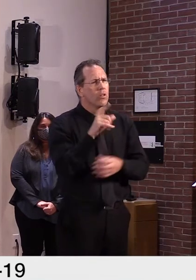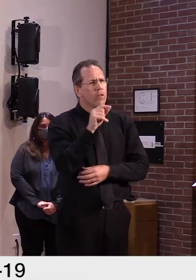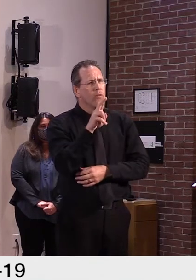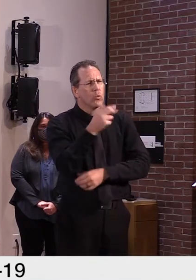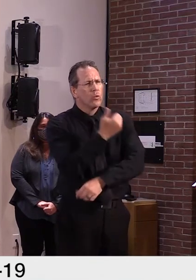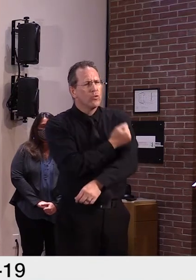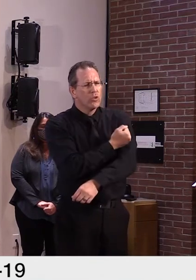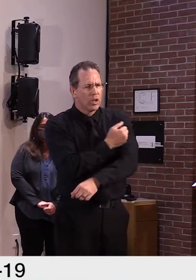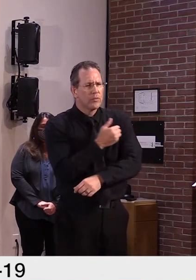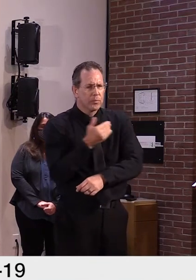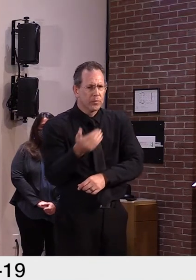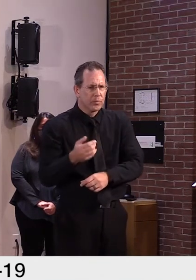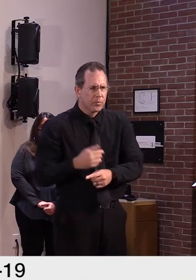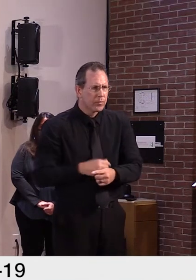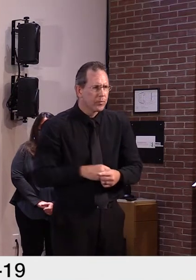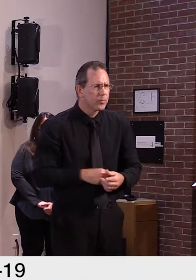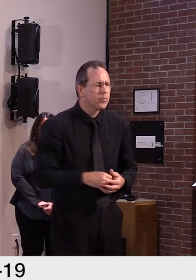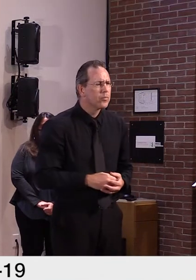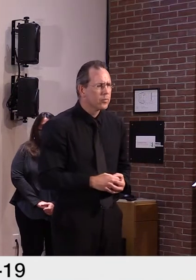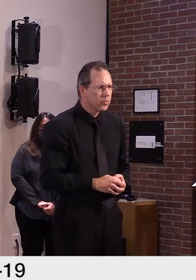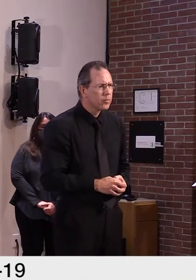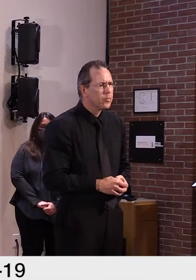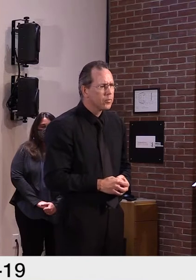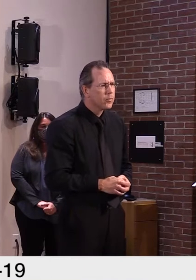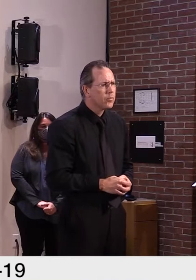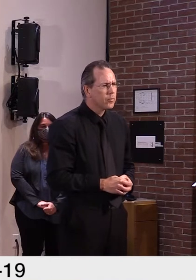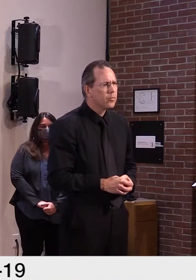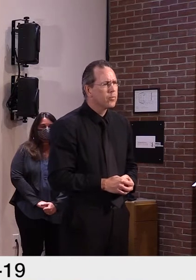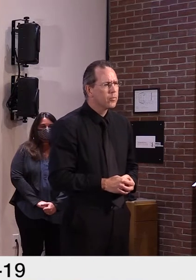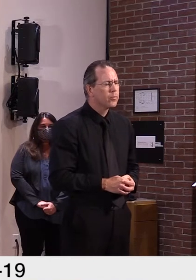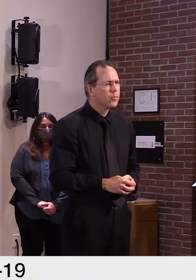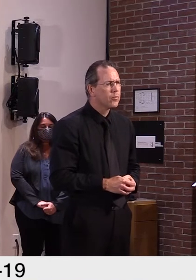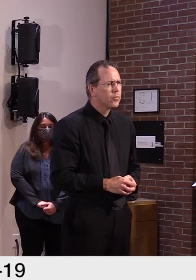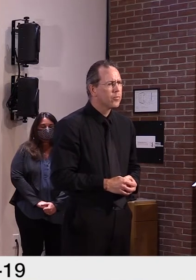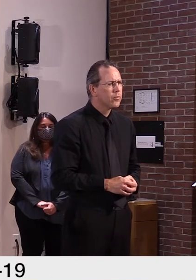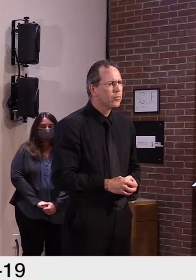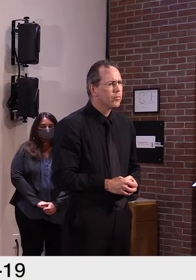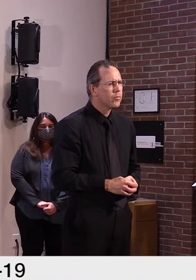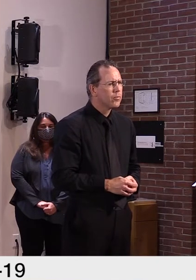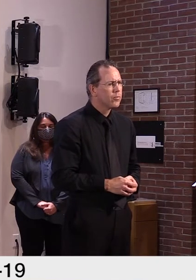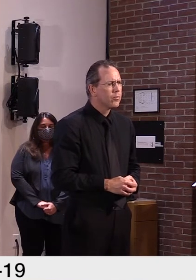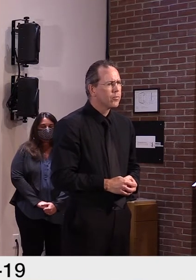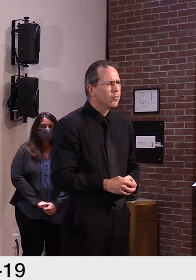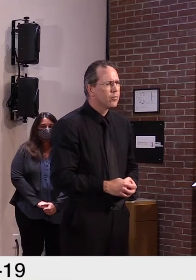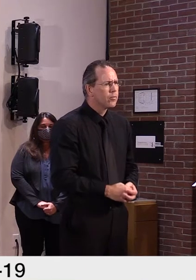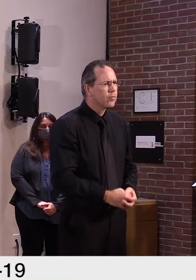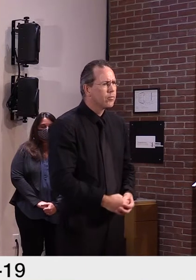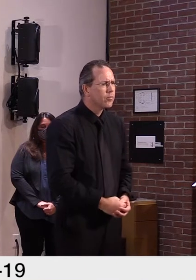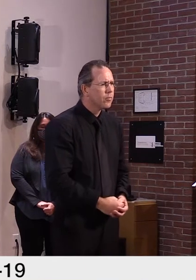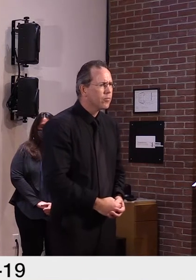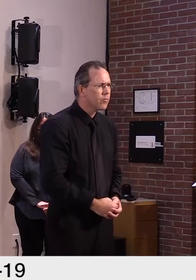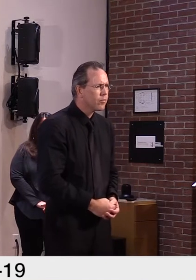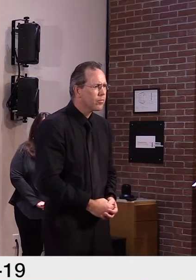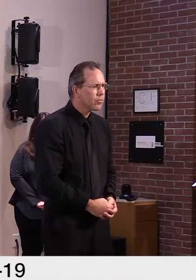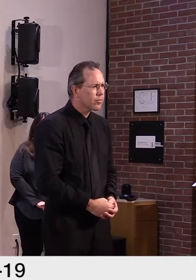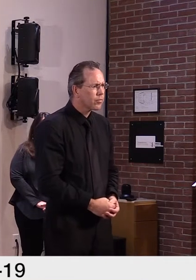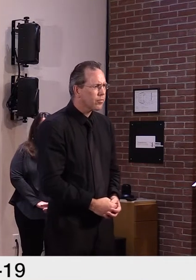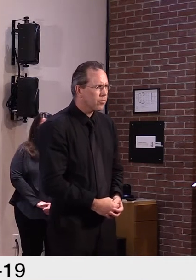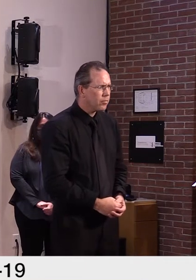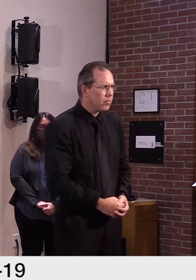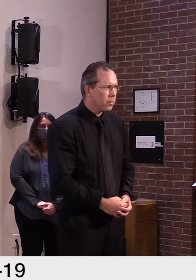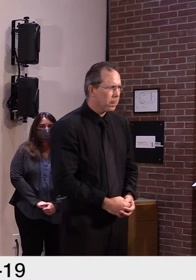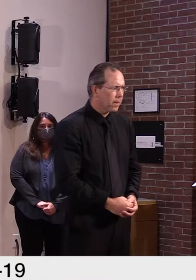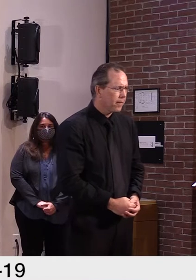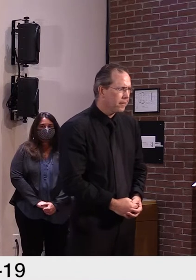has been testing, well, the CDC now tests about 600,000 swaths from